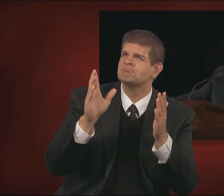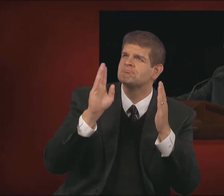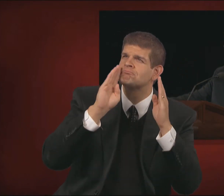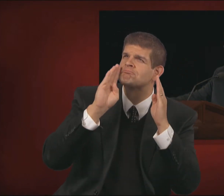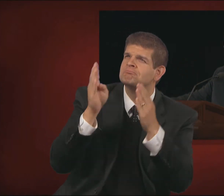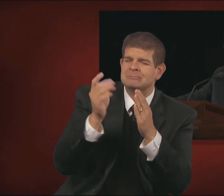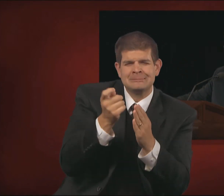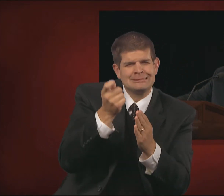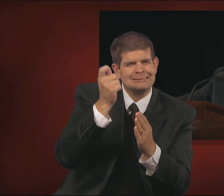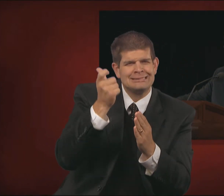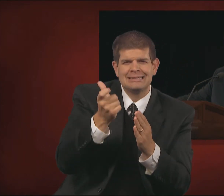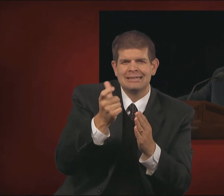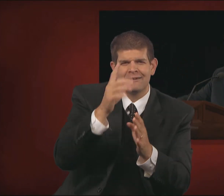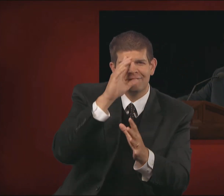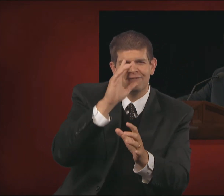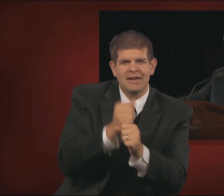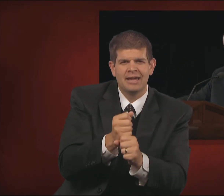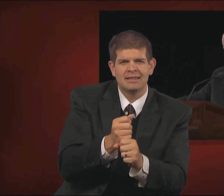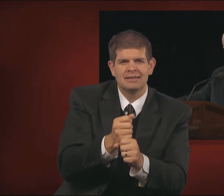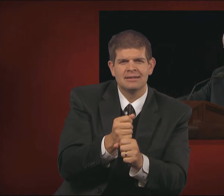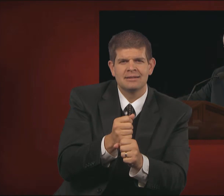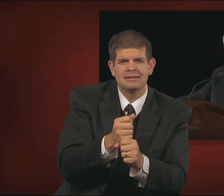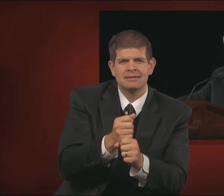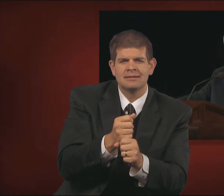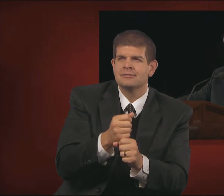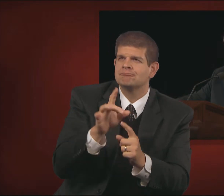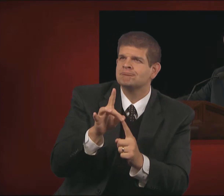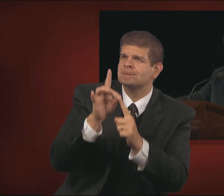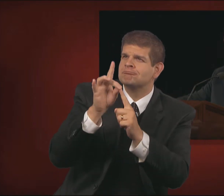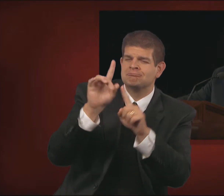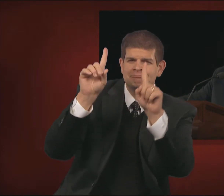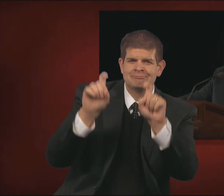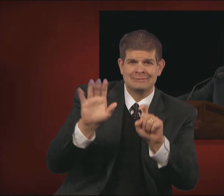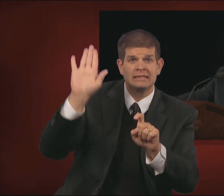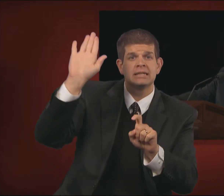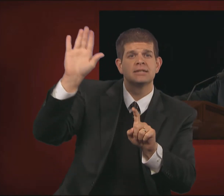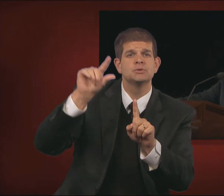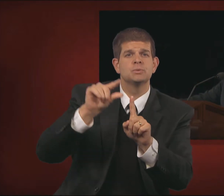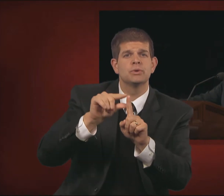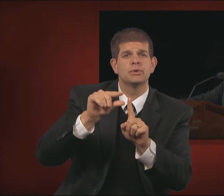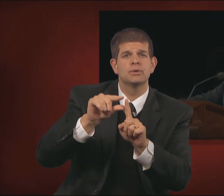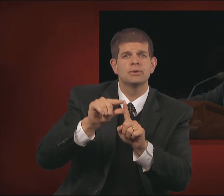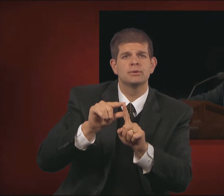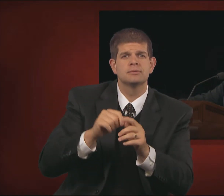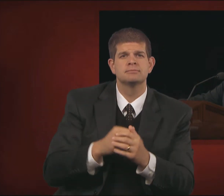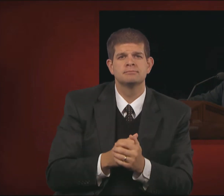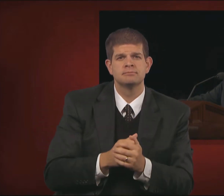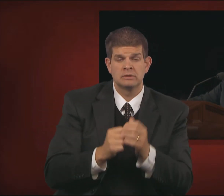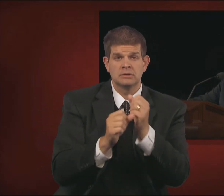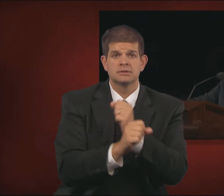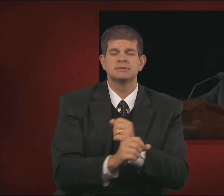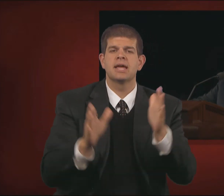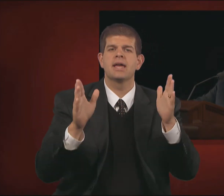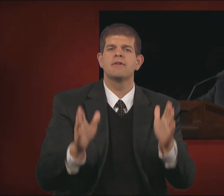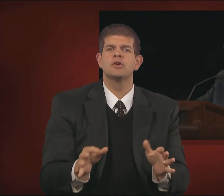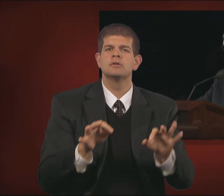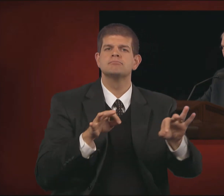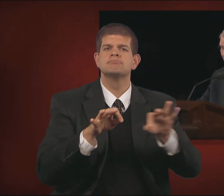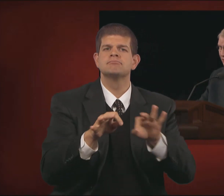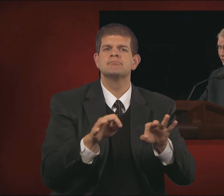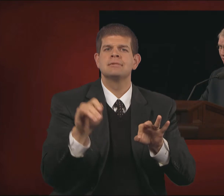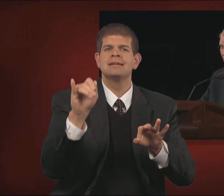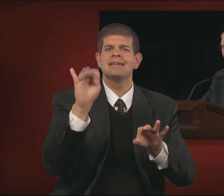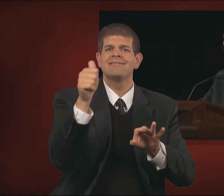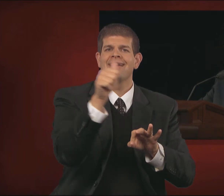particle of faith. Choose to experiment upon His word. The Savior explained, If any man will do his